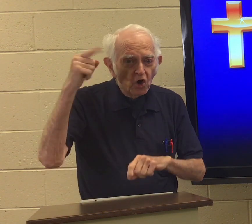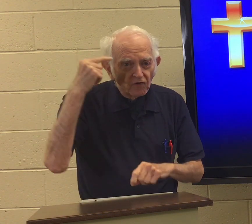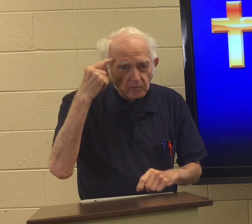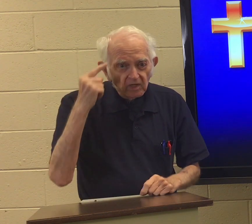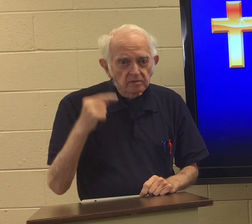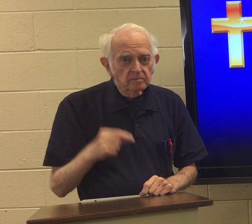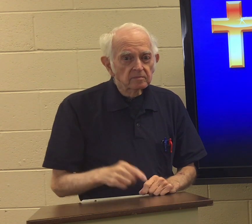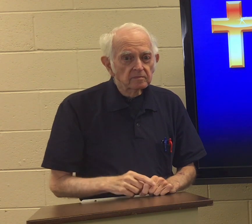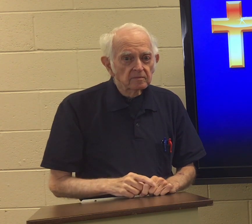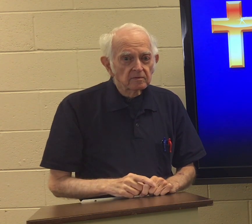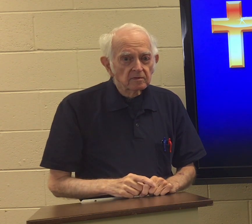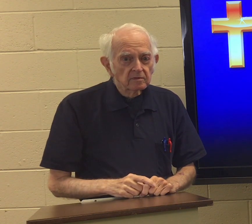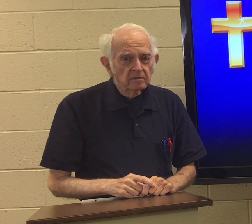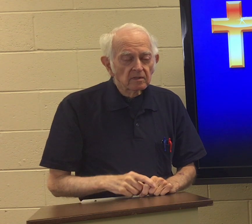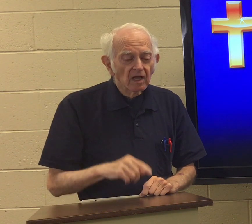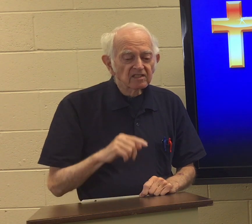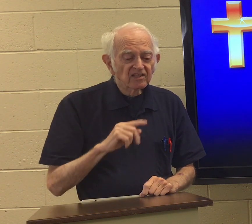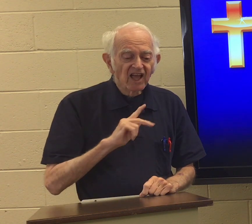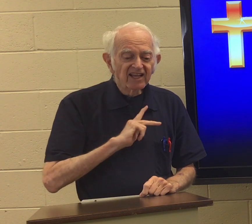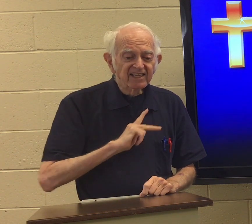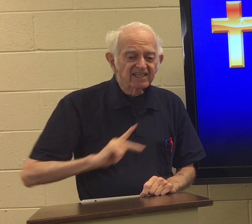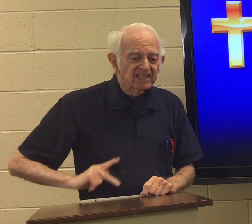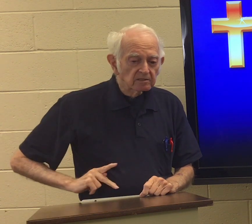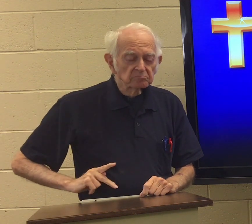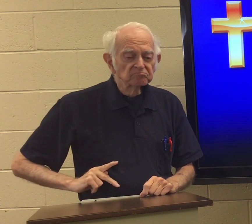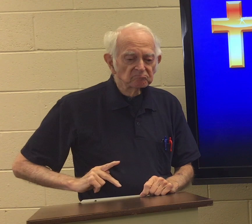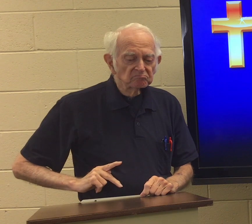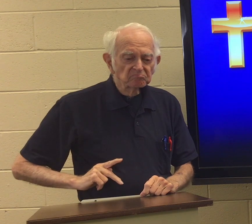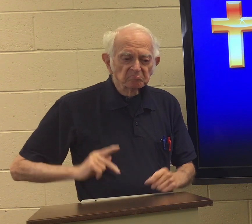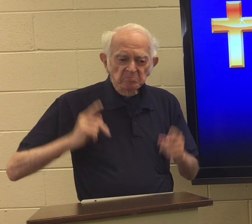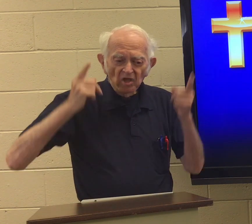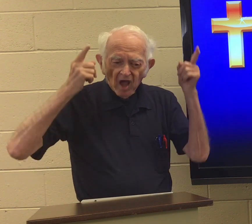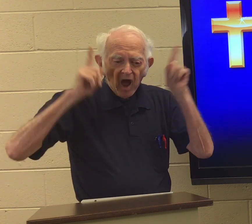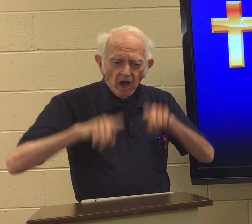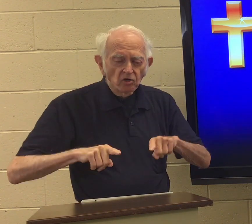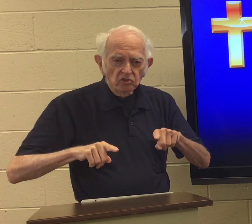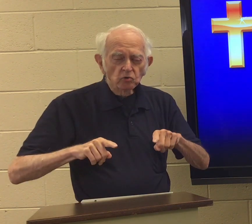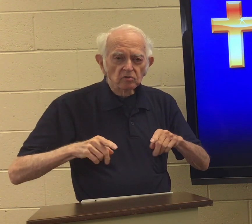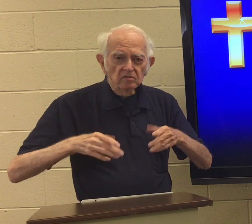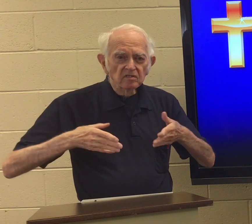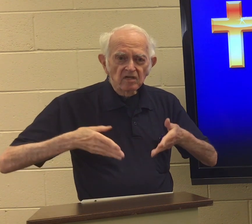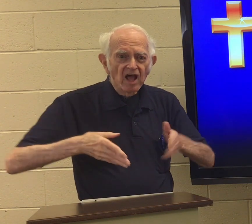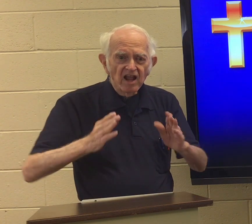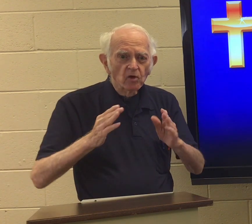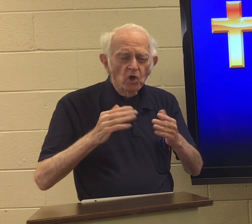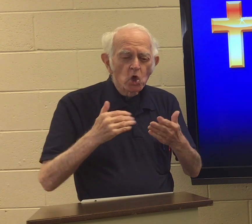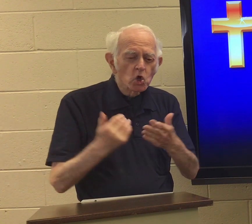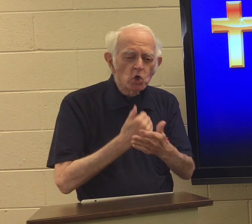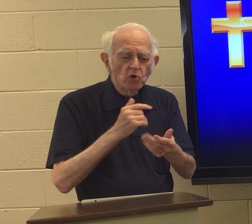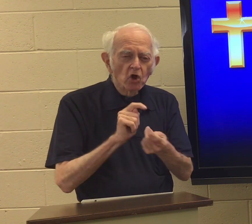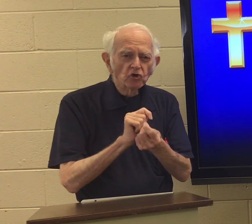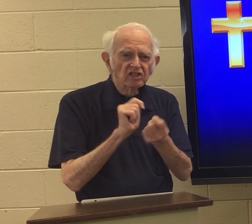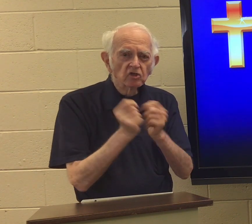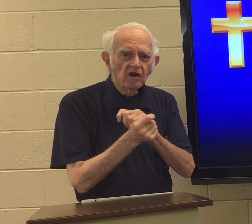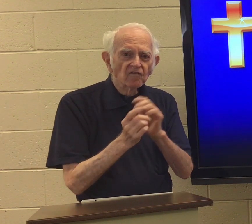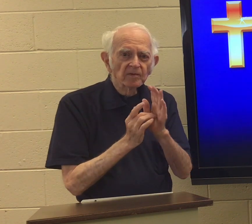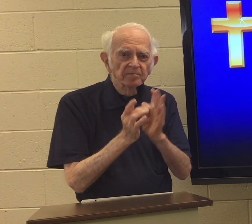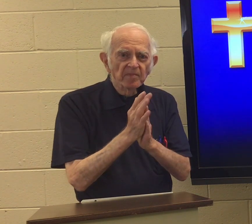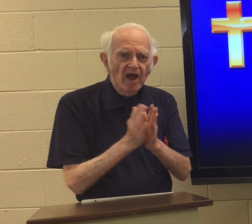And they changed government. And the king agreed to let the new translation